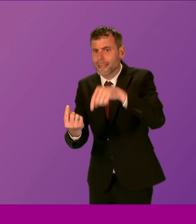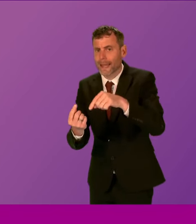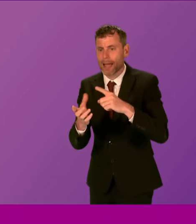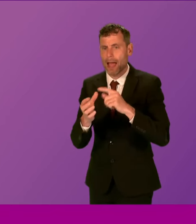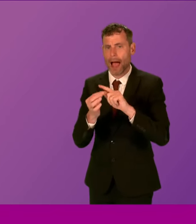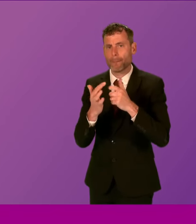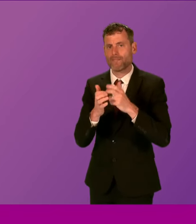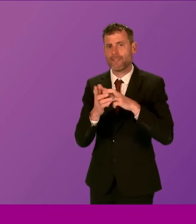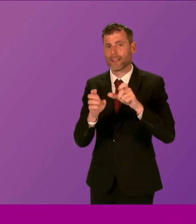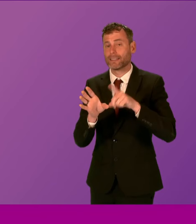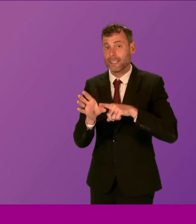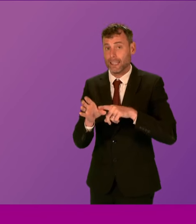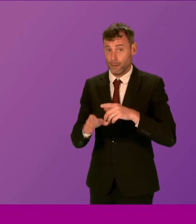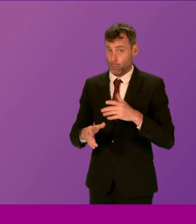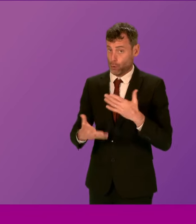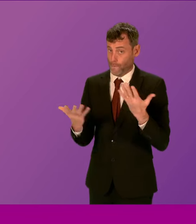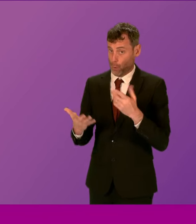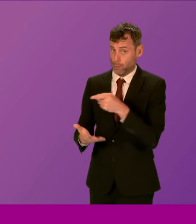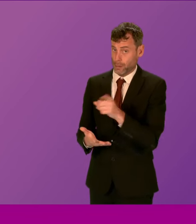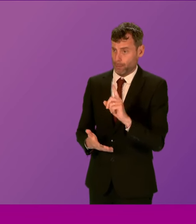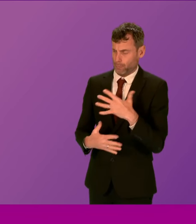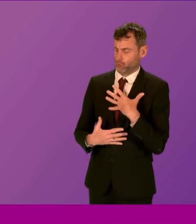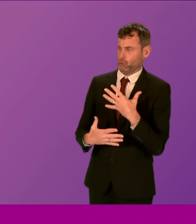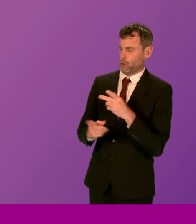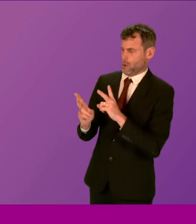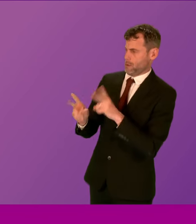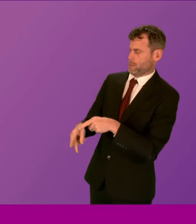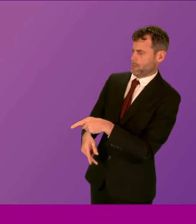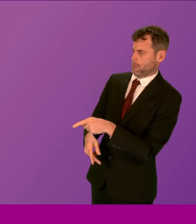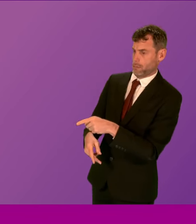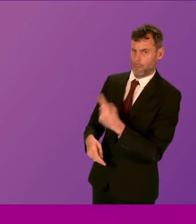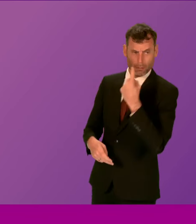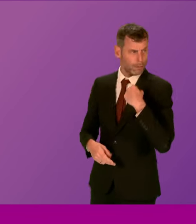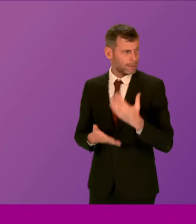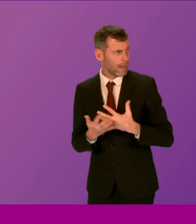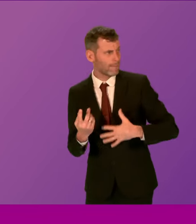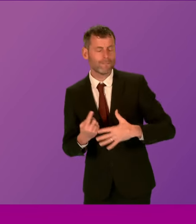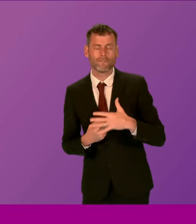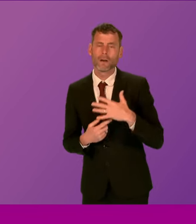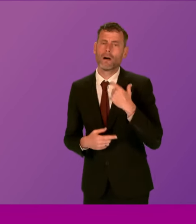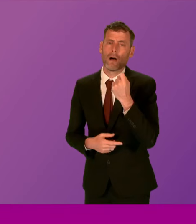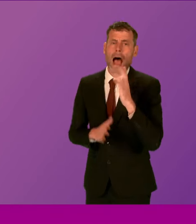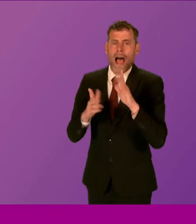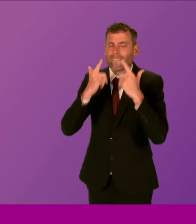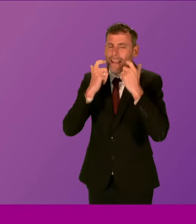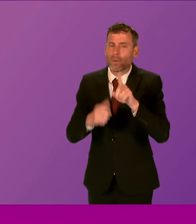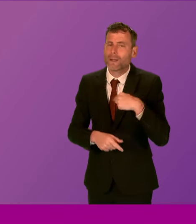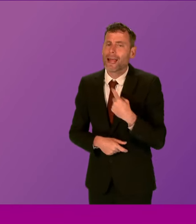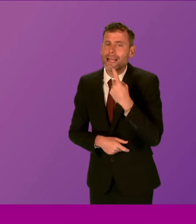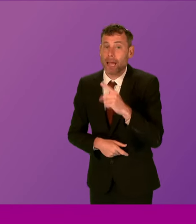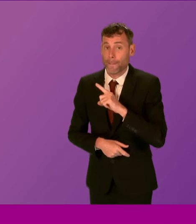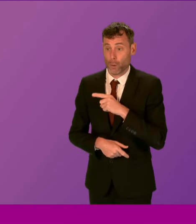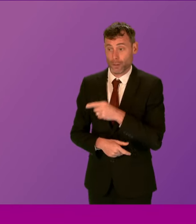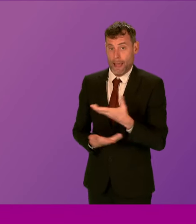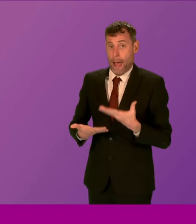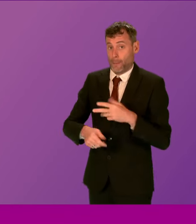who are rightly shocked, rocked, in fact, by this tragic incident? I will, of course, have to be careful what I say. It's a live murder